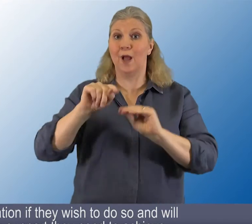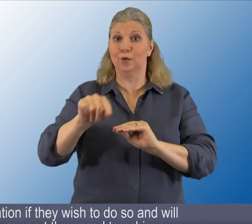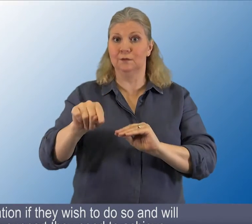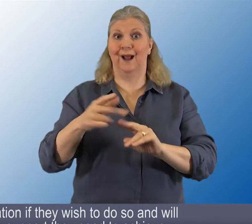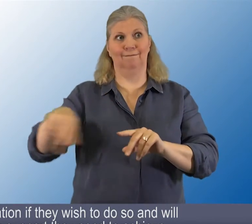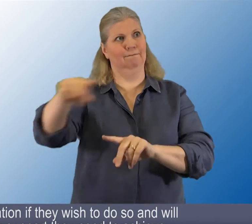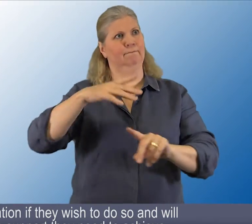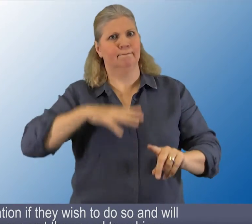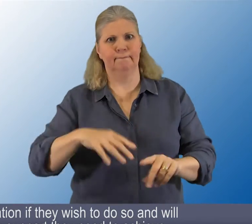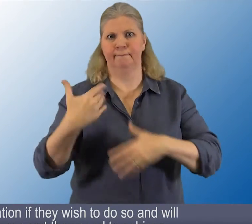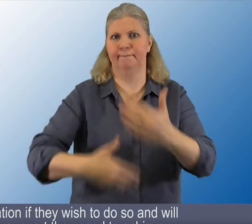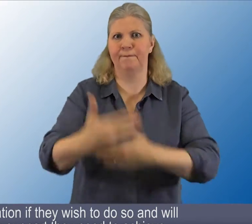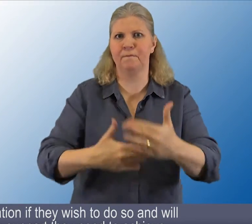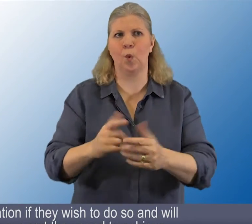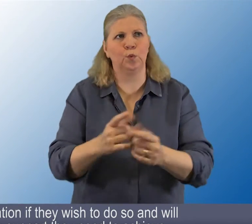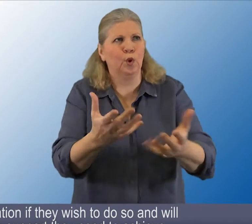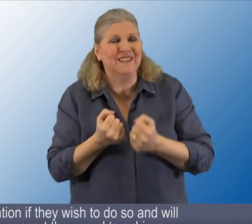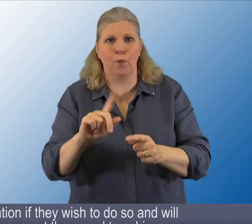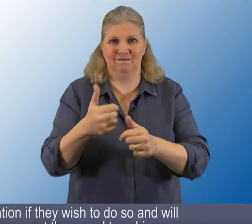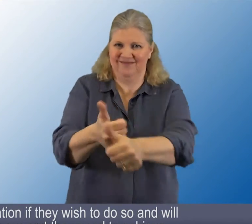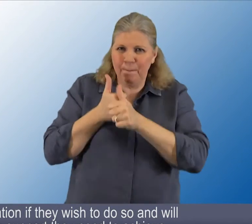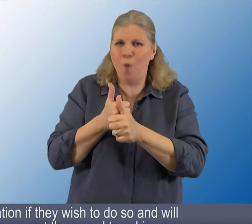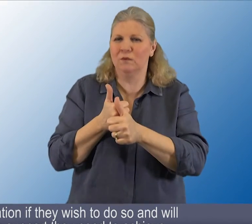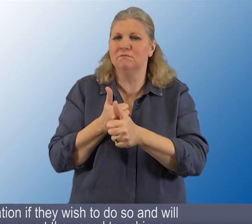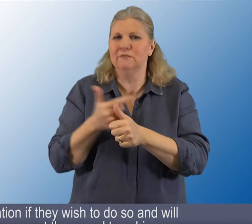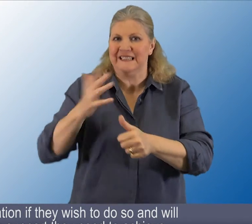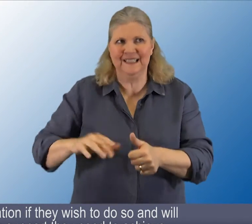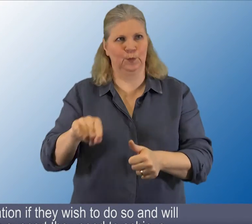do so and will receive the support they need to achieve the potential in their chosen subject.